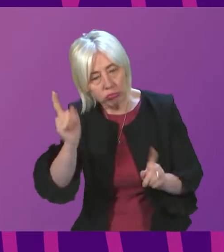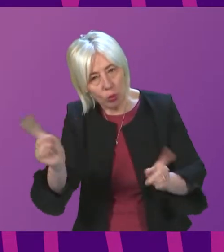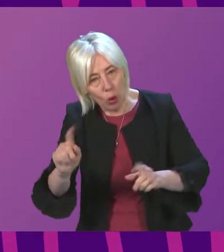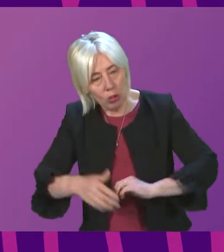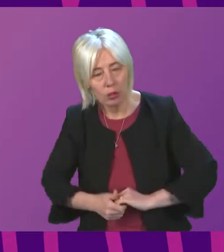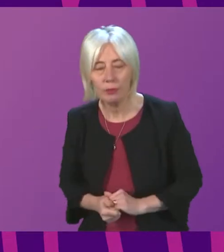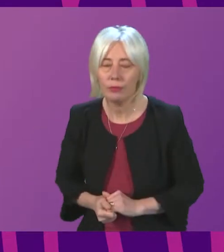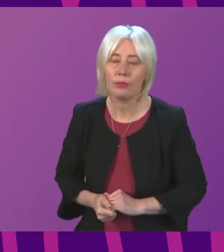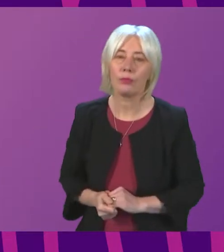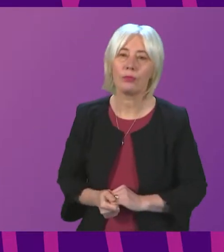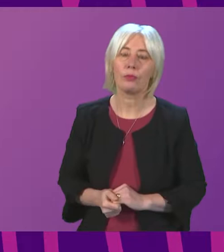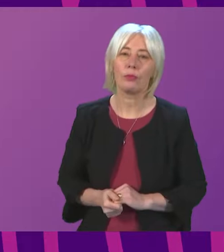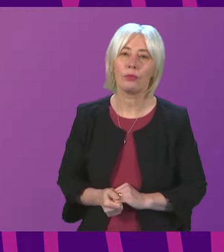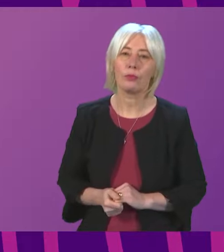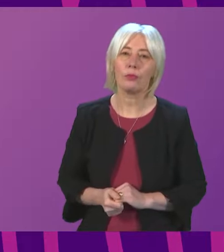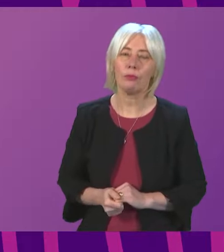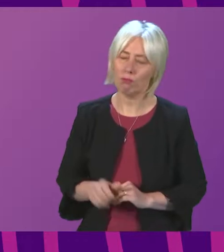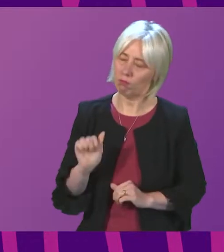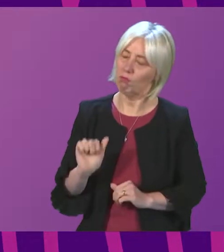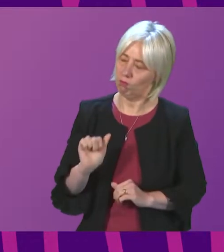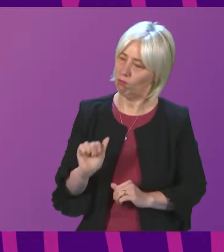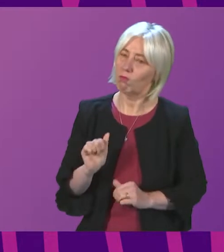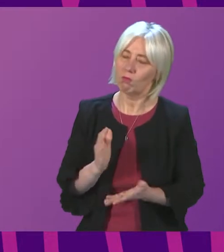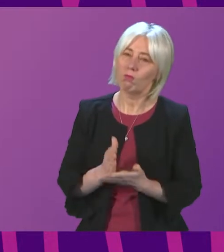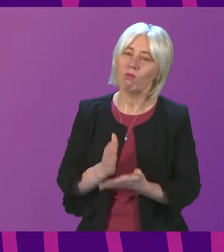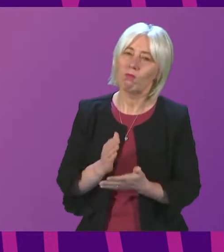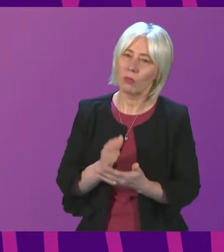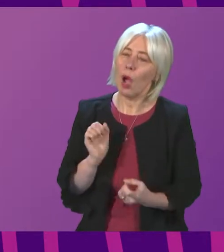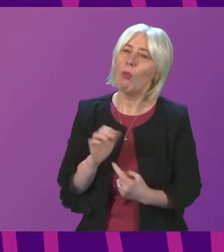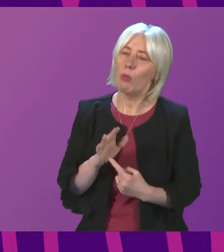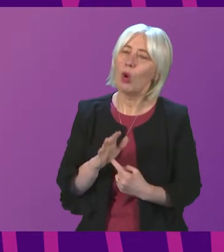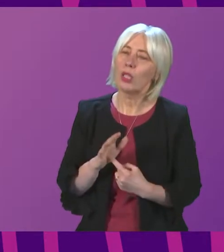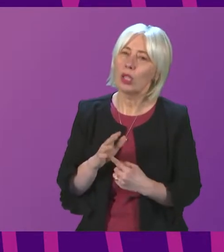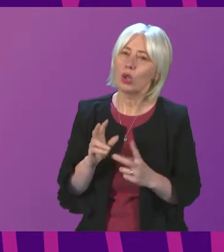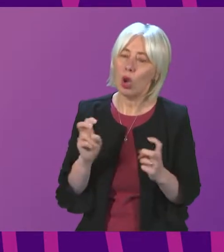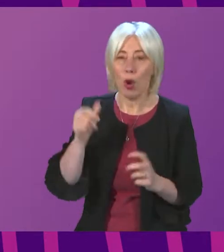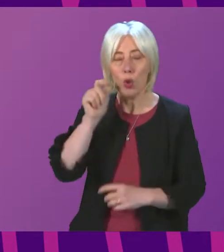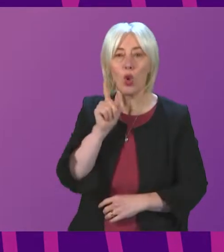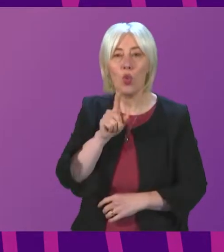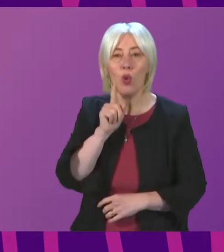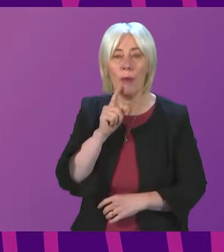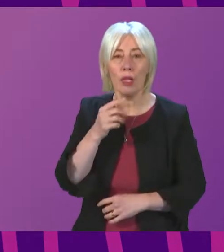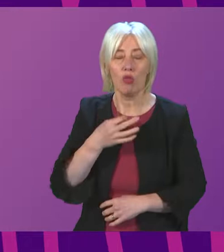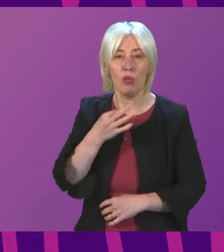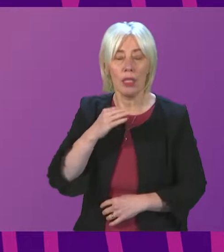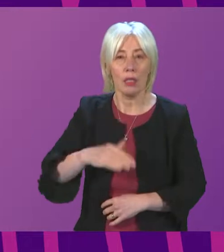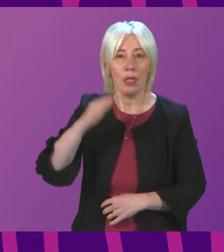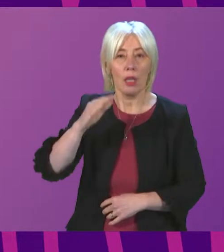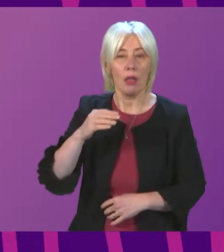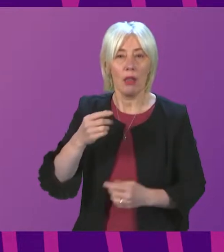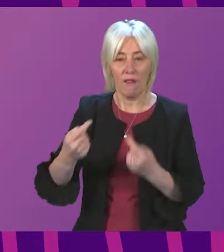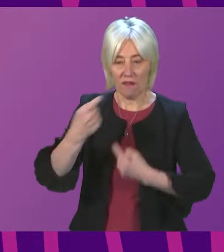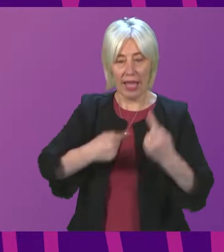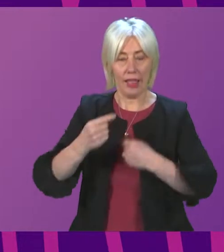ruth mcguire i think this is a really um important topic and we know that women are increased risk of violence through